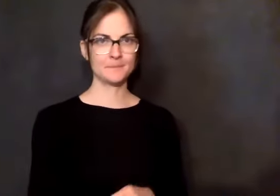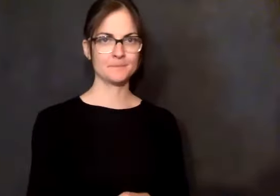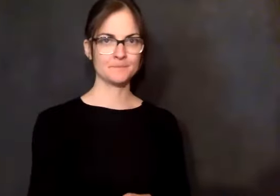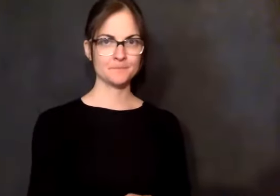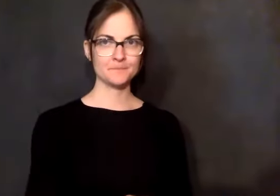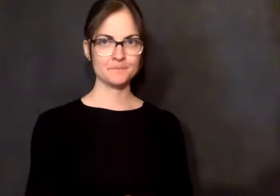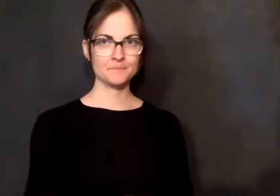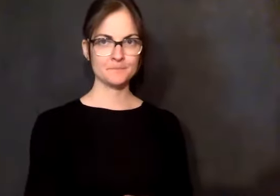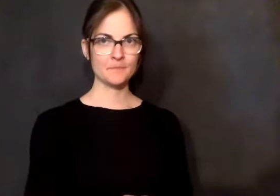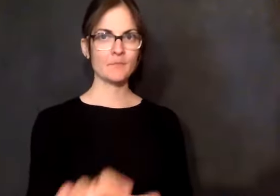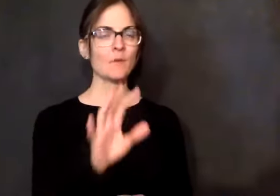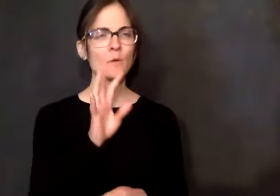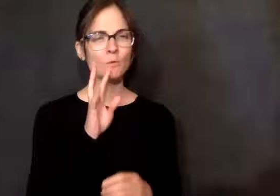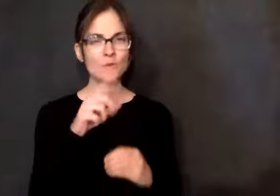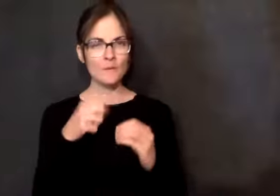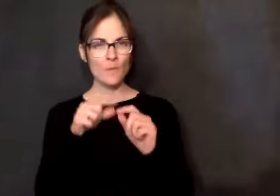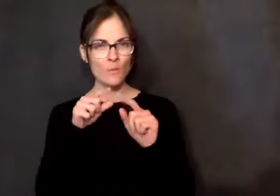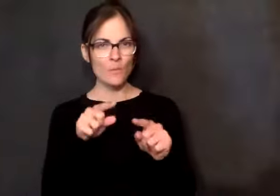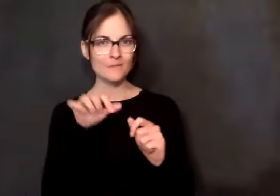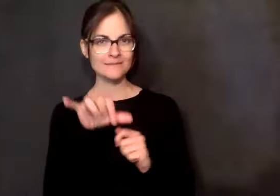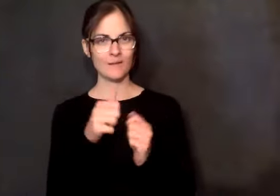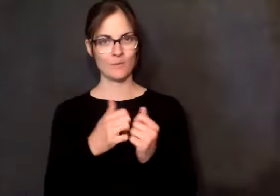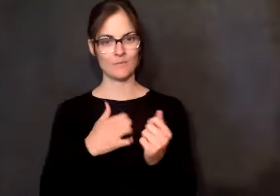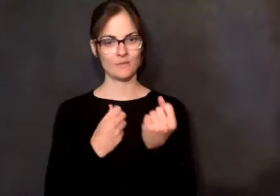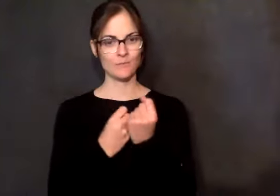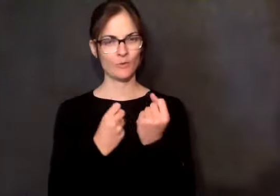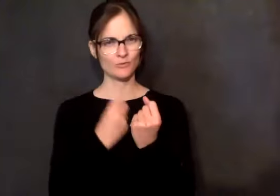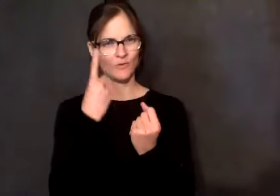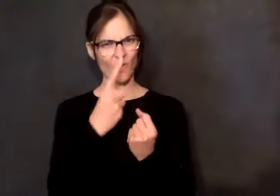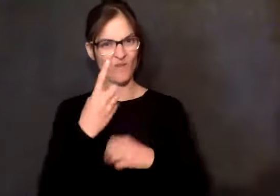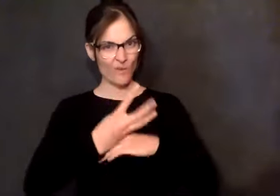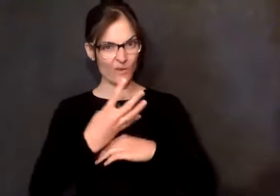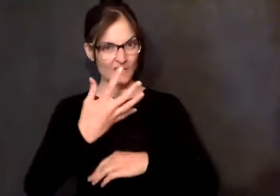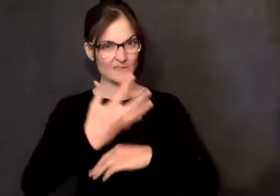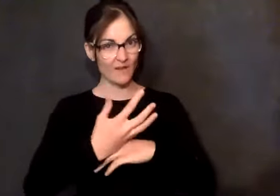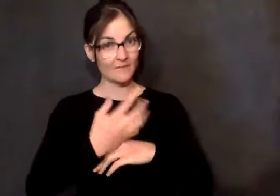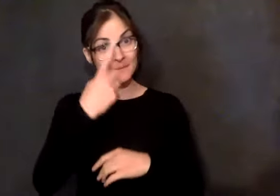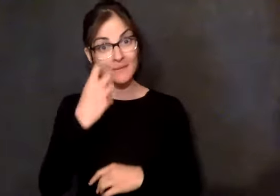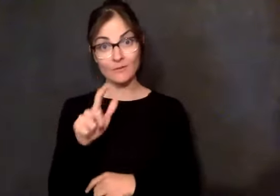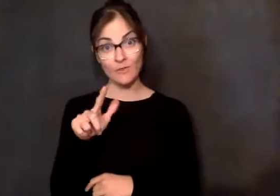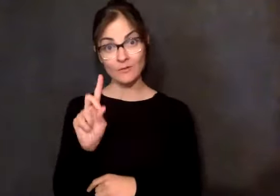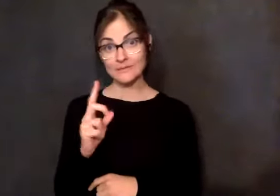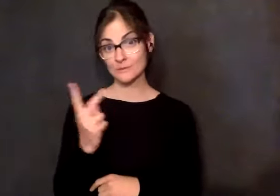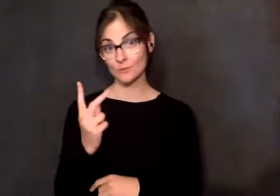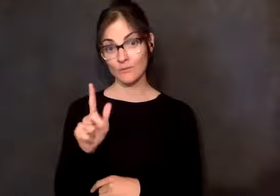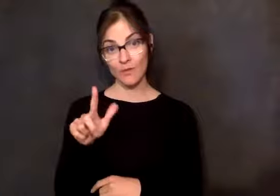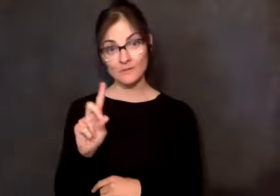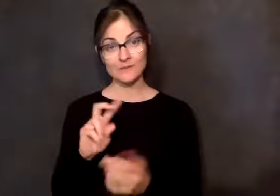for the relationship that I'm in now with my wife. Thanks. Talk to you there. Okay, thanks, Rick.